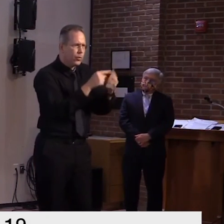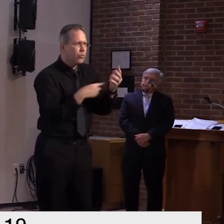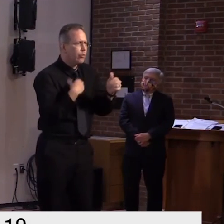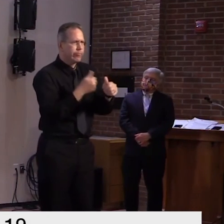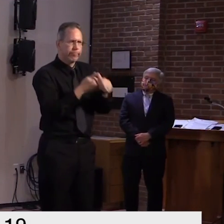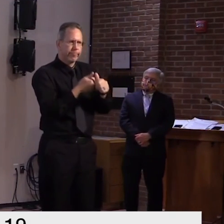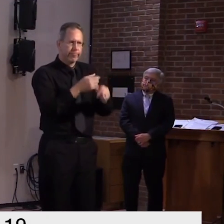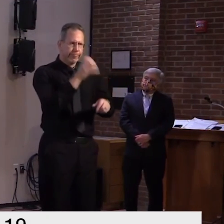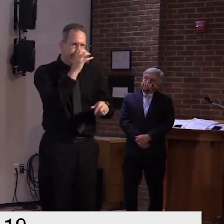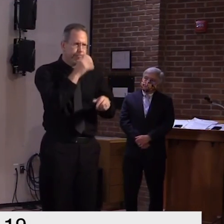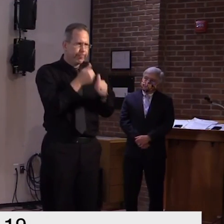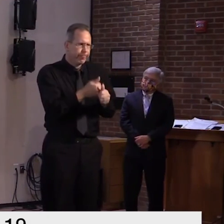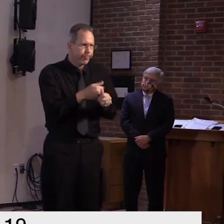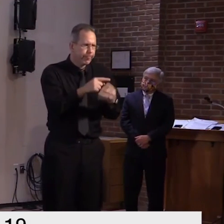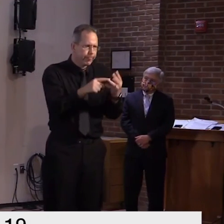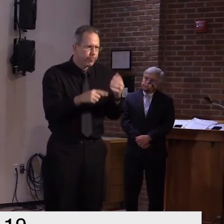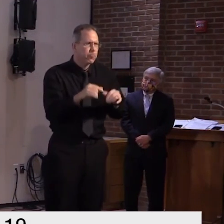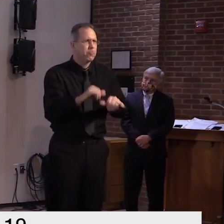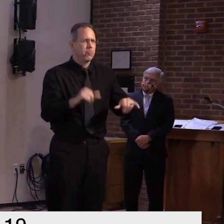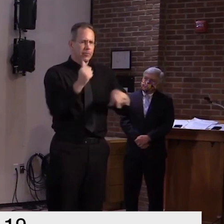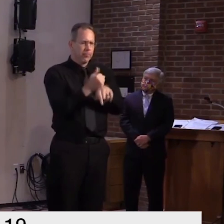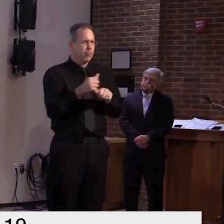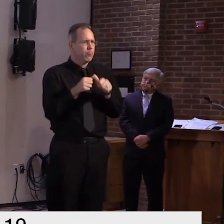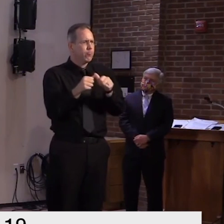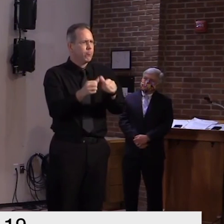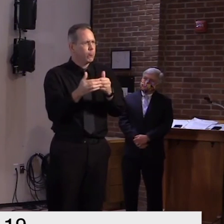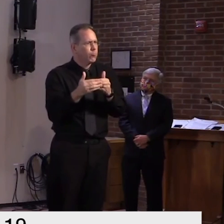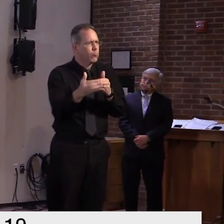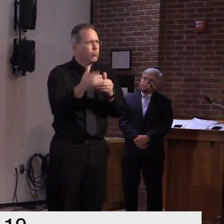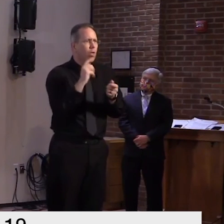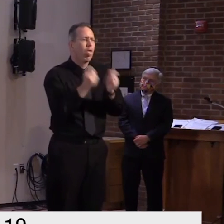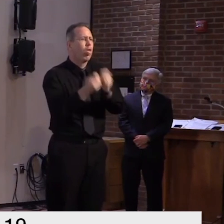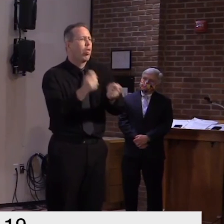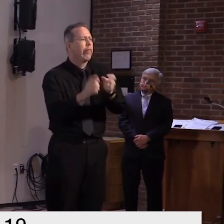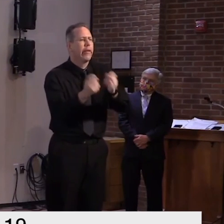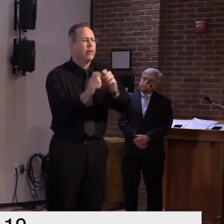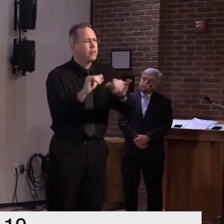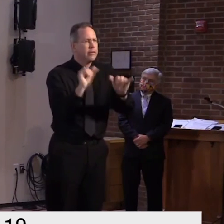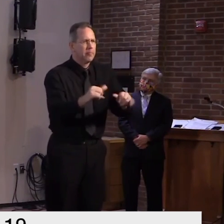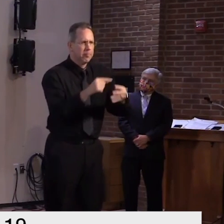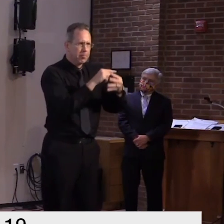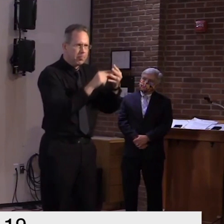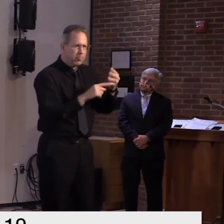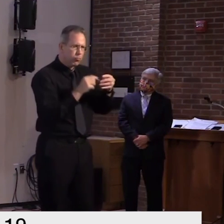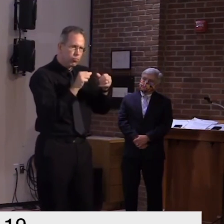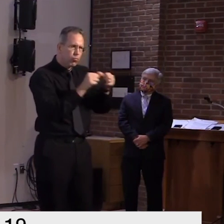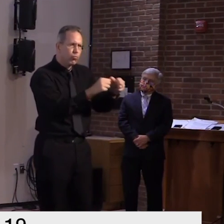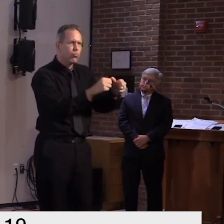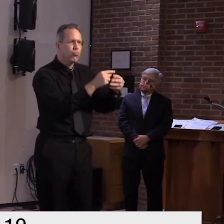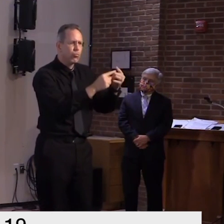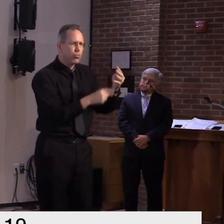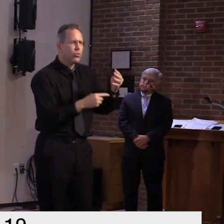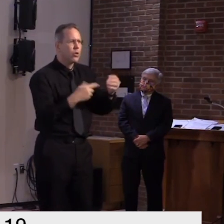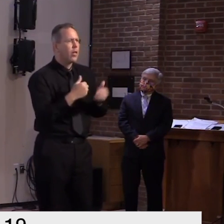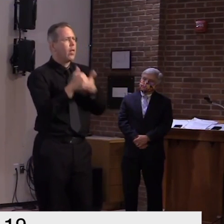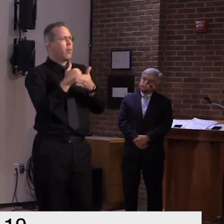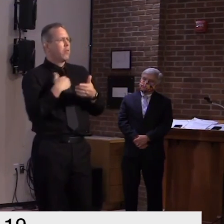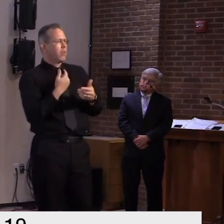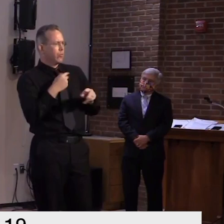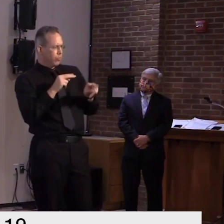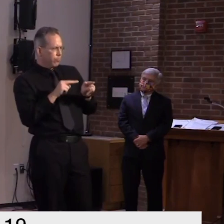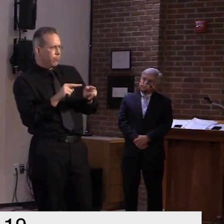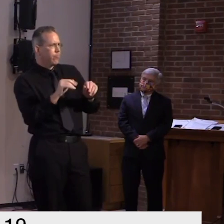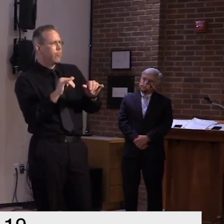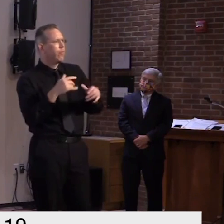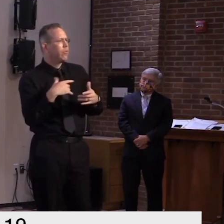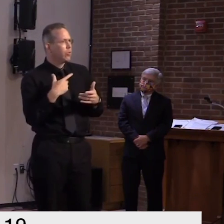it's only when you try to present perhaps a rosier picture of something than what the data really shows